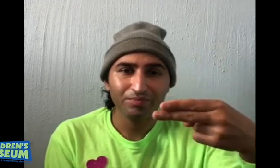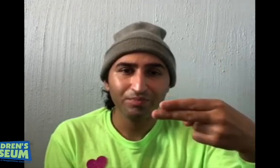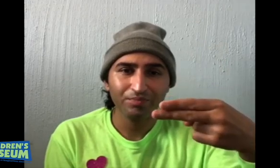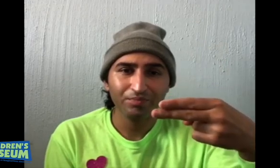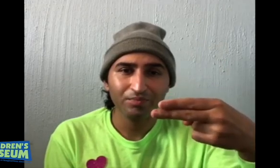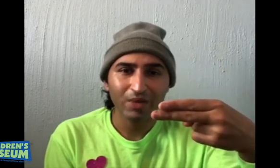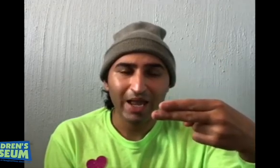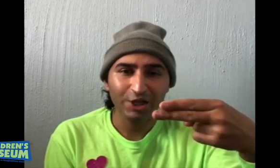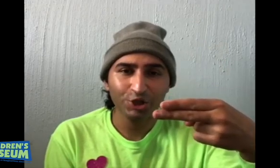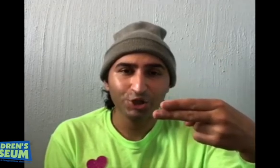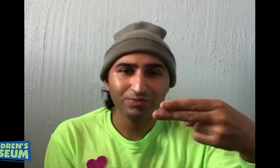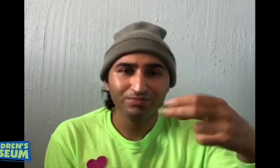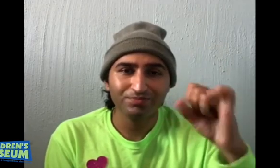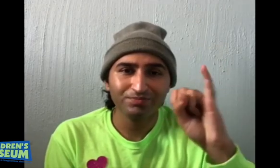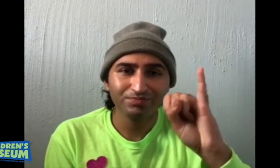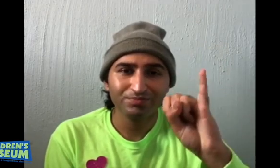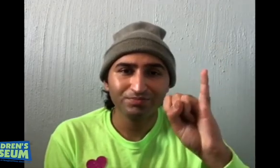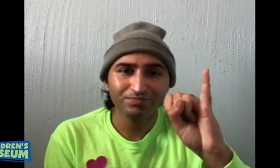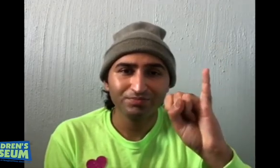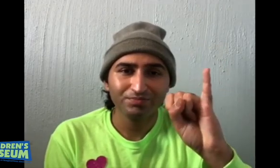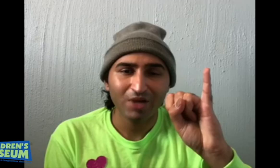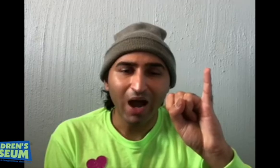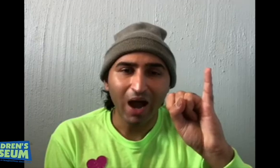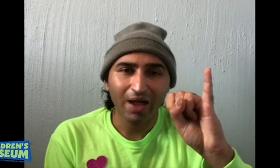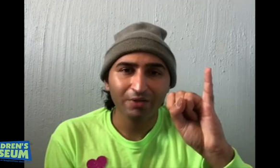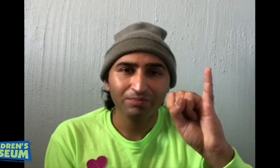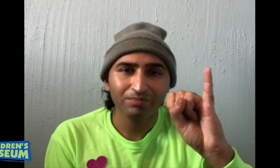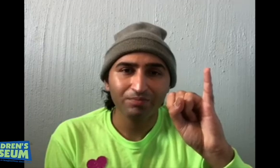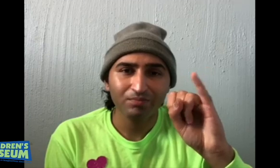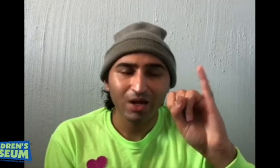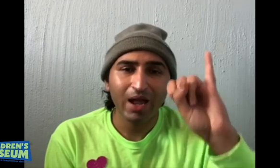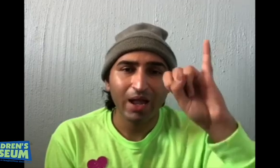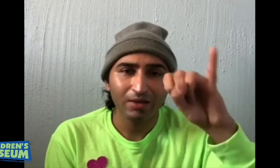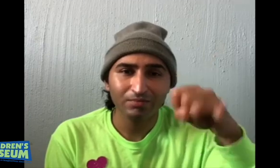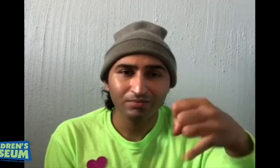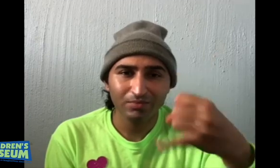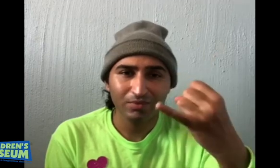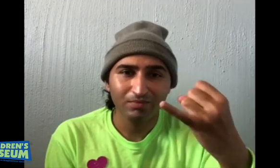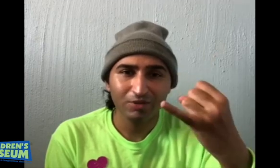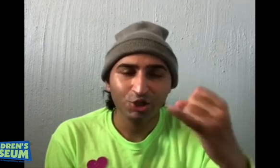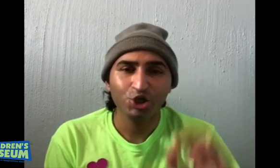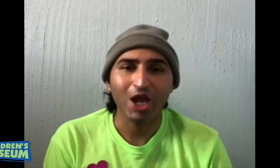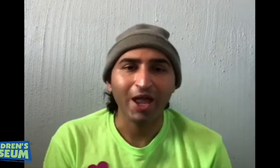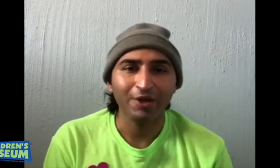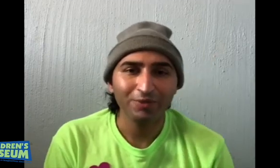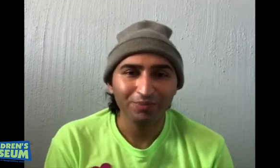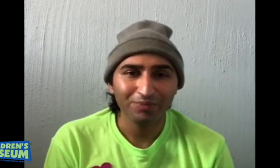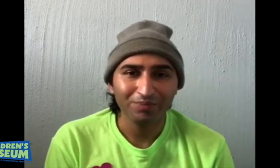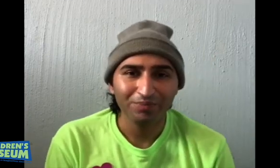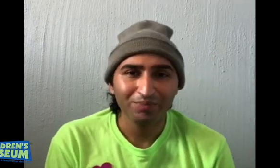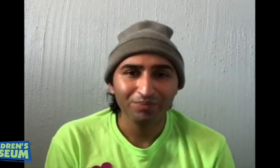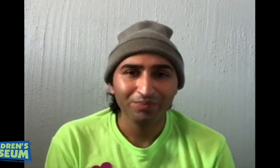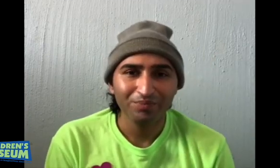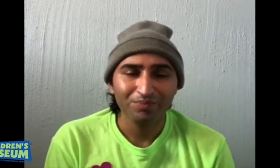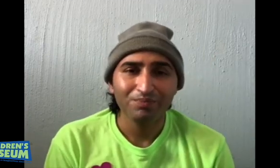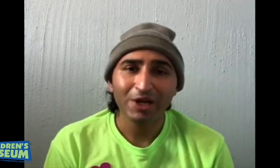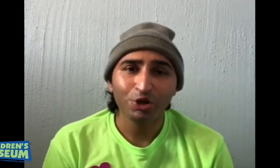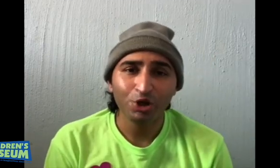H. I. M. J. Make sure you